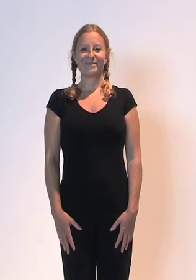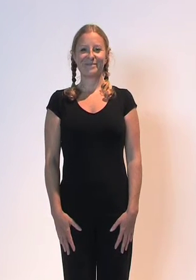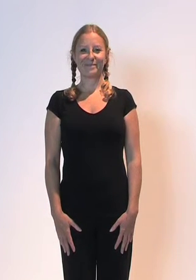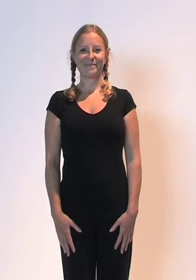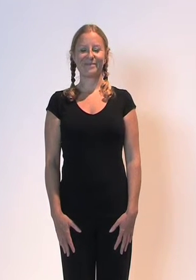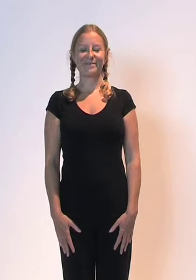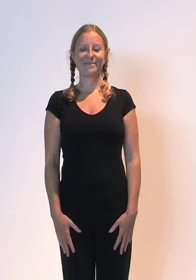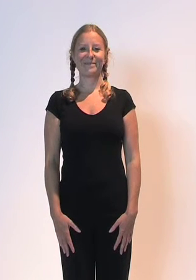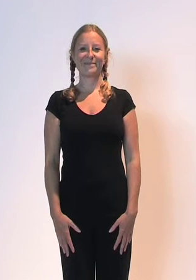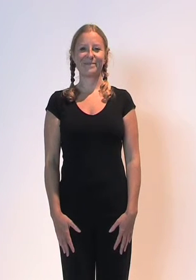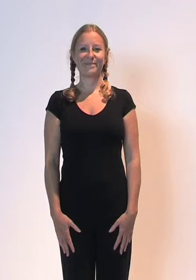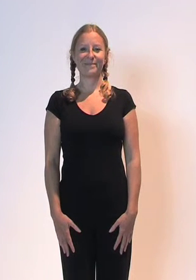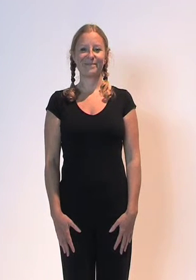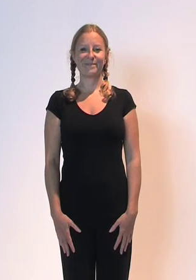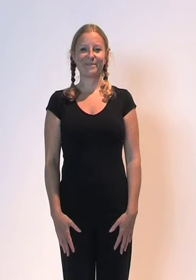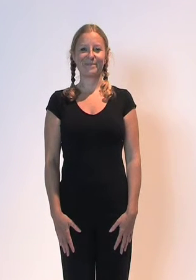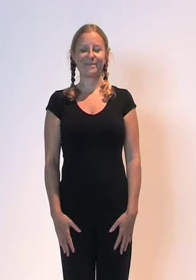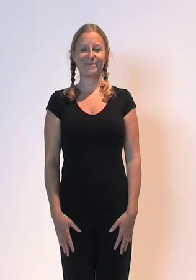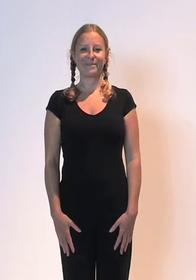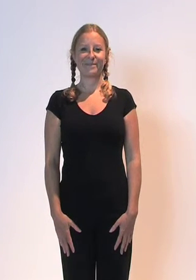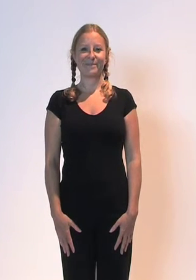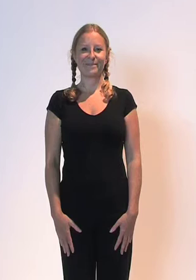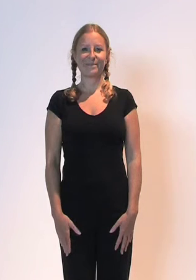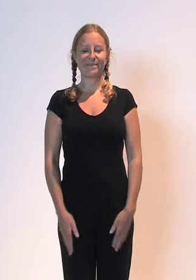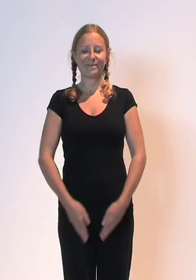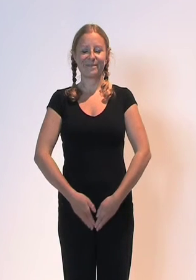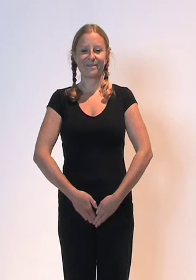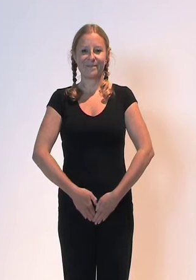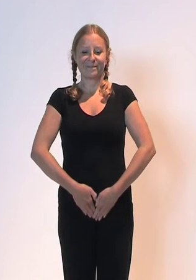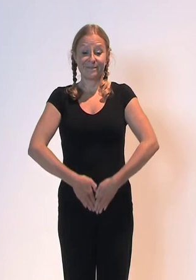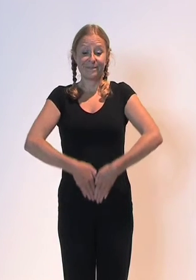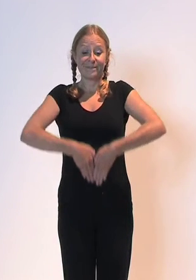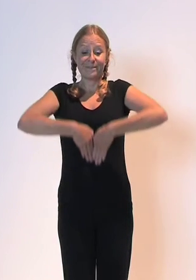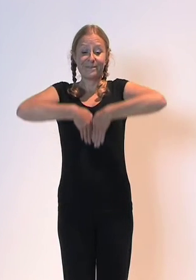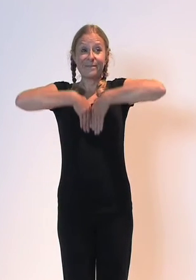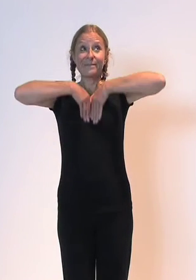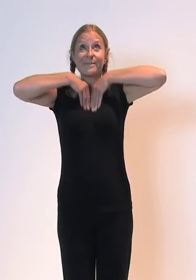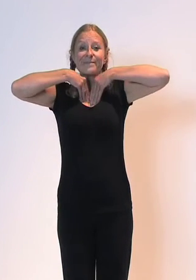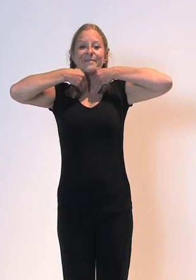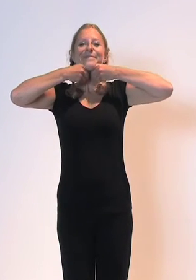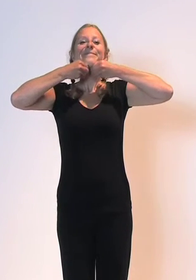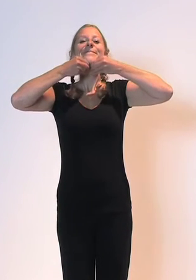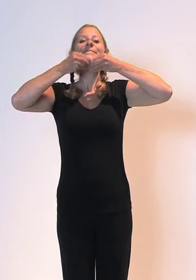Now imagine zipping up your body from the bottom of your belly up to your lips.